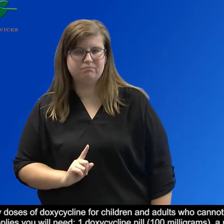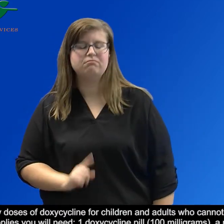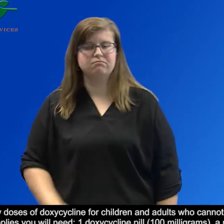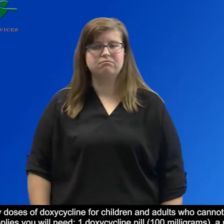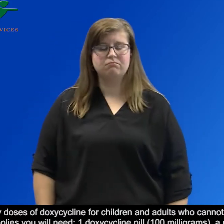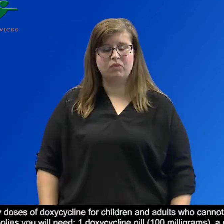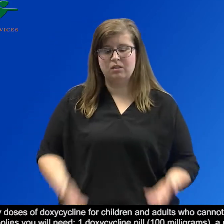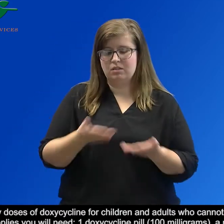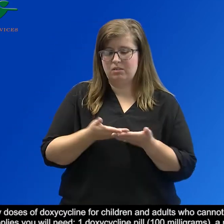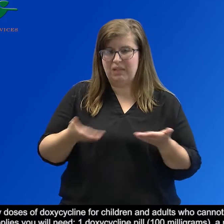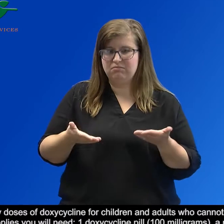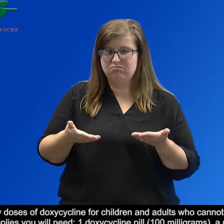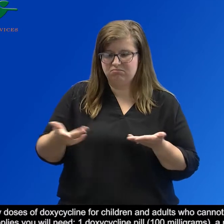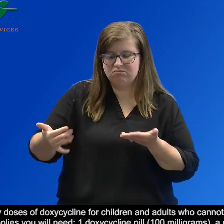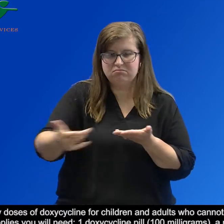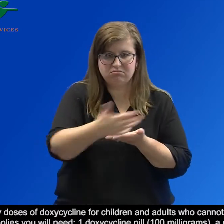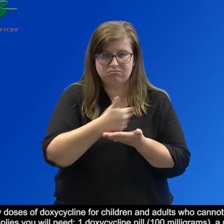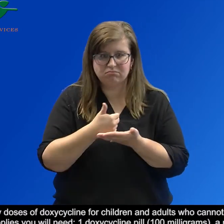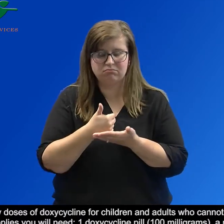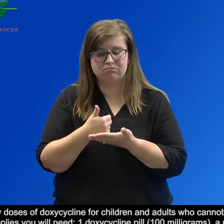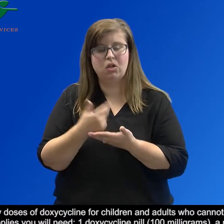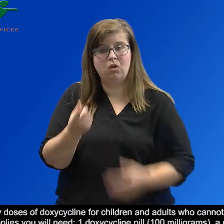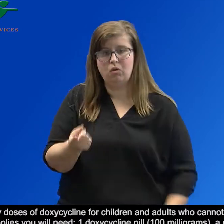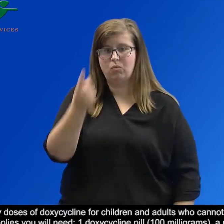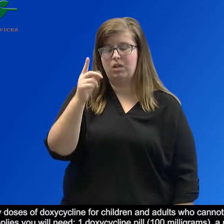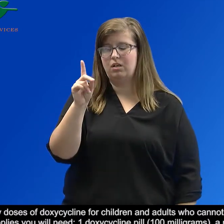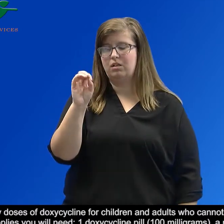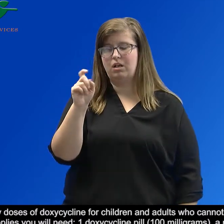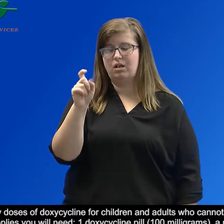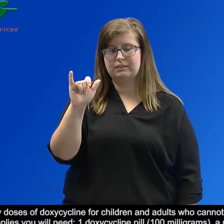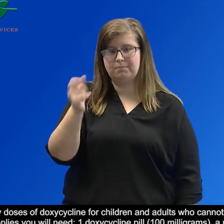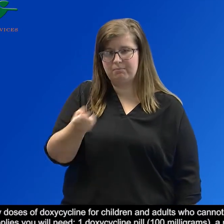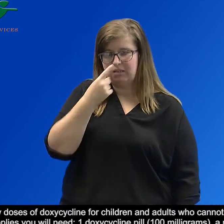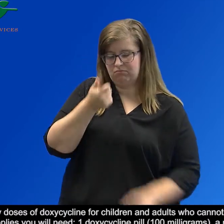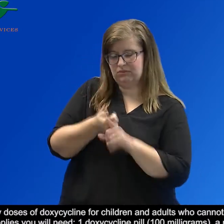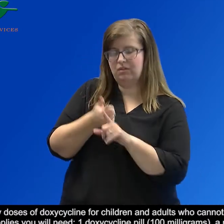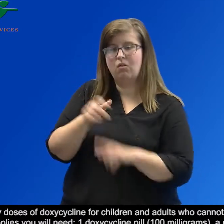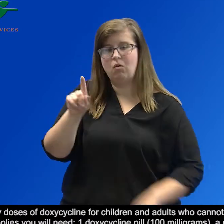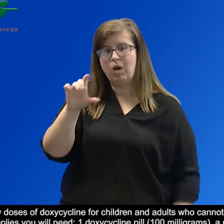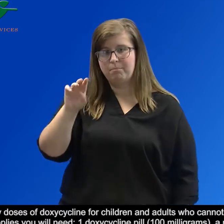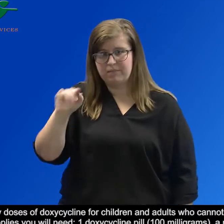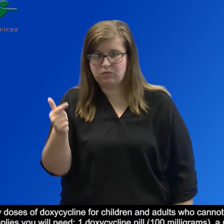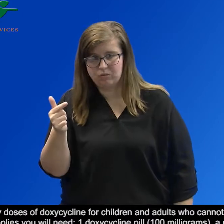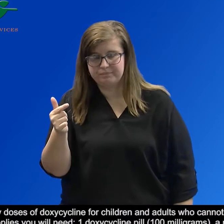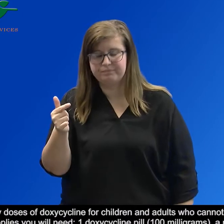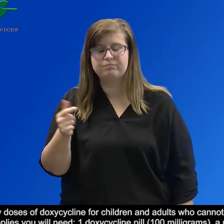Obtain the supplies you will need. One doxycycline pill, 100 milligrams. A metal